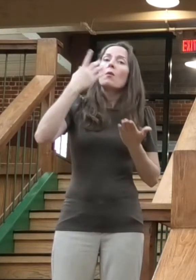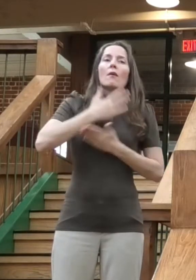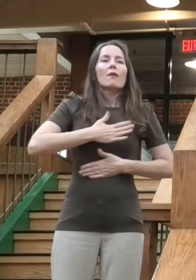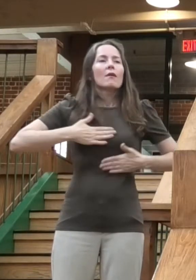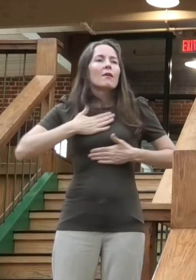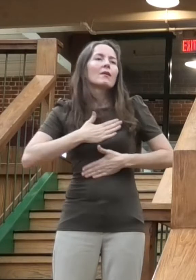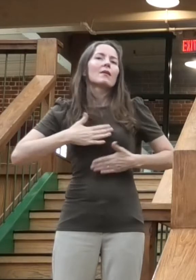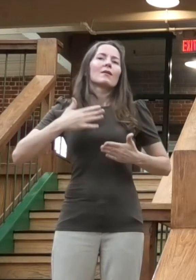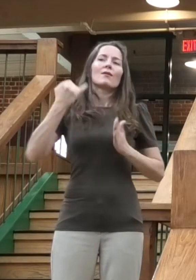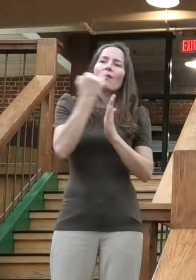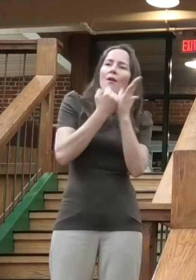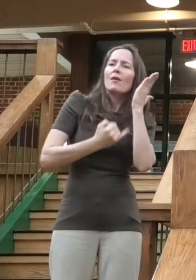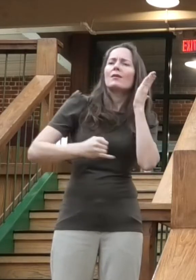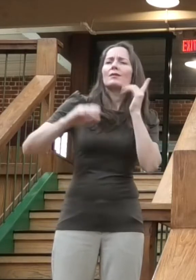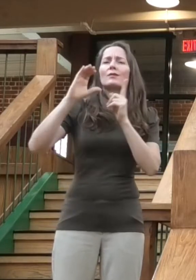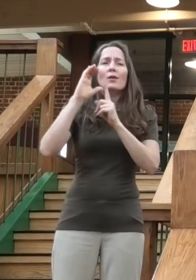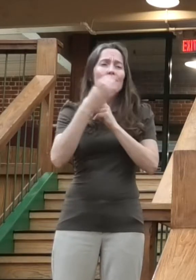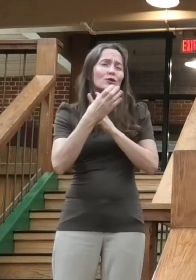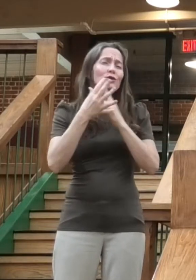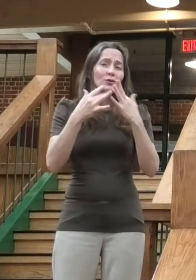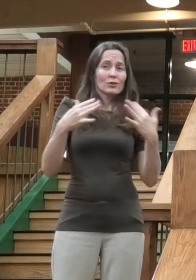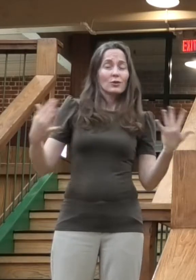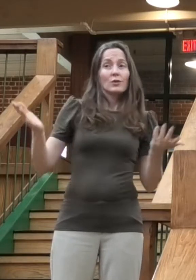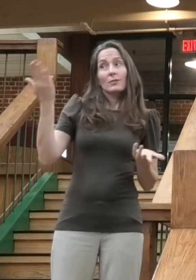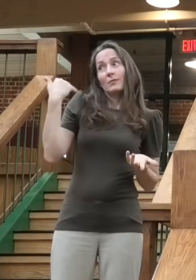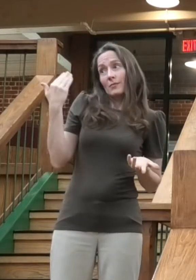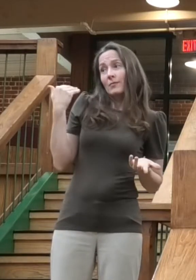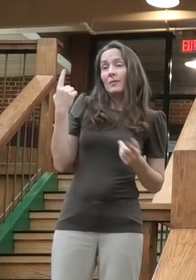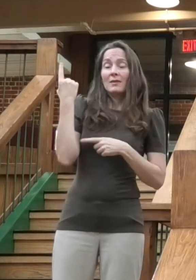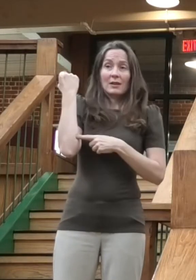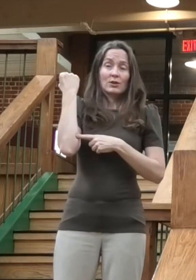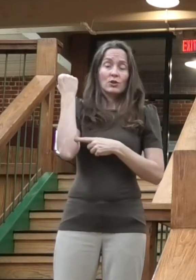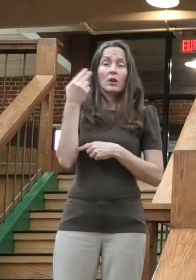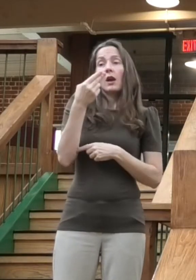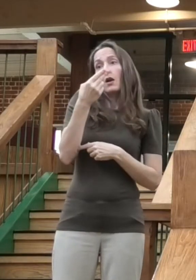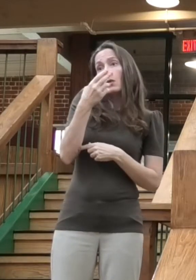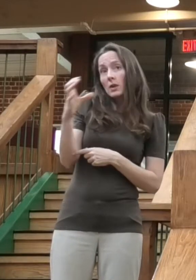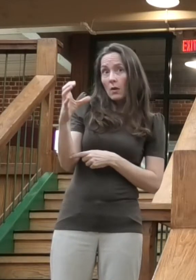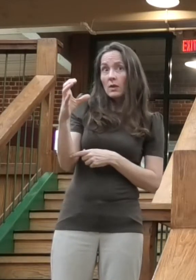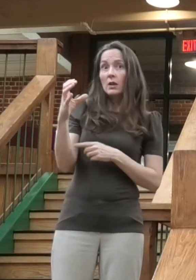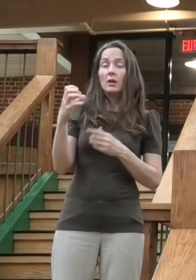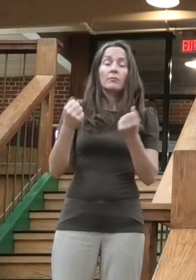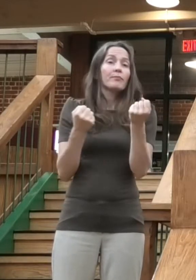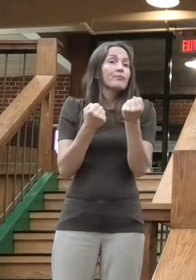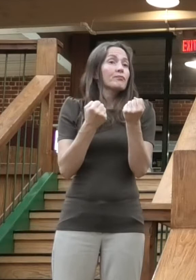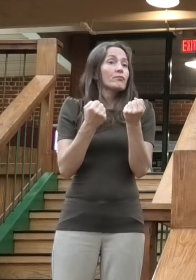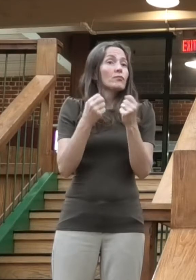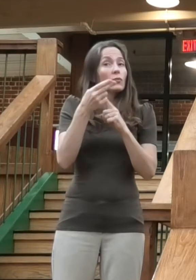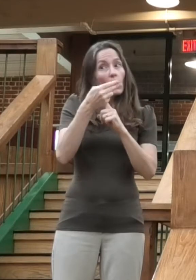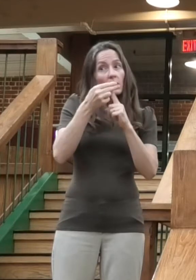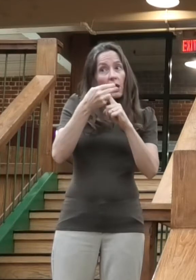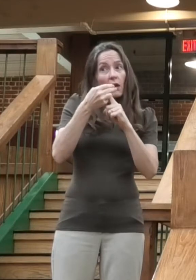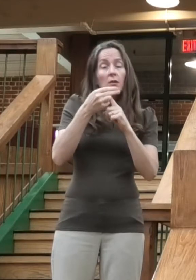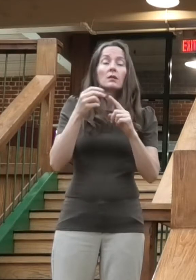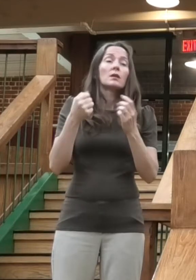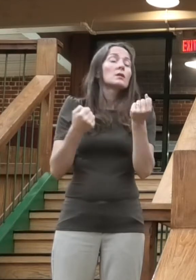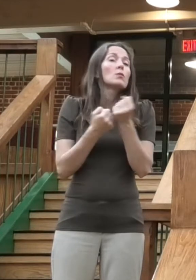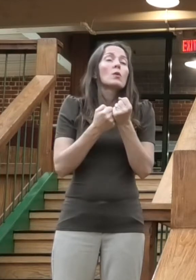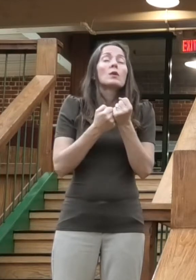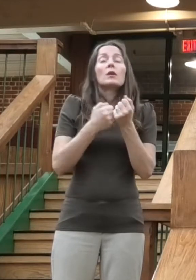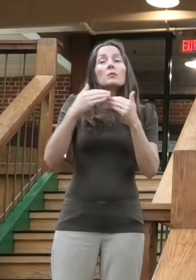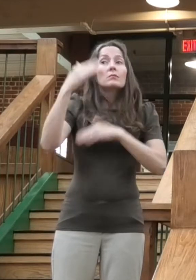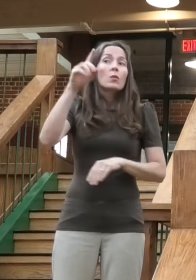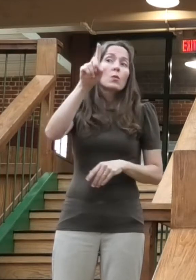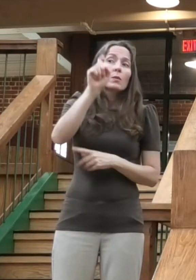And our hotel industry supported 1.3 million overnight visits in just 2019 alone.